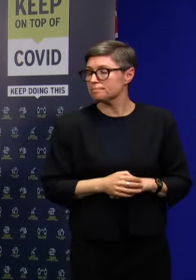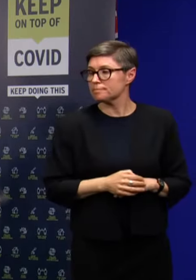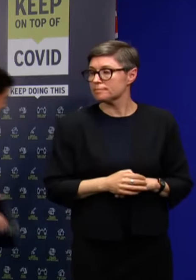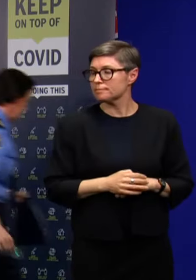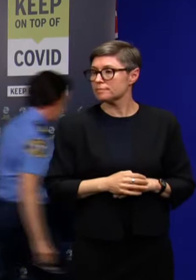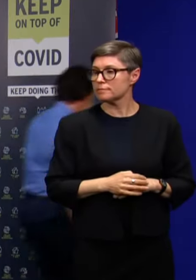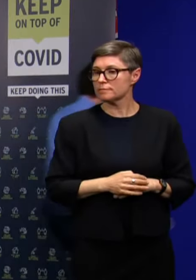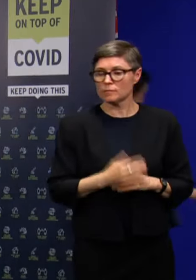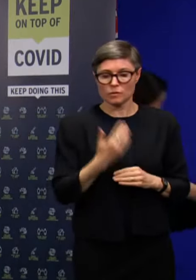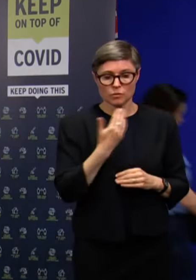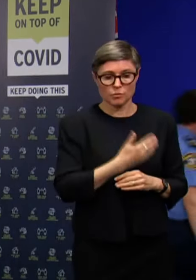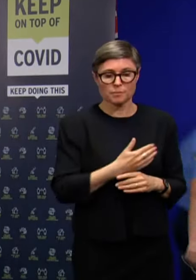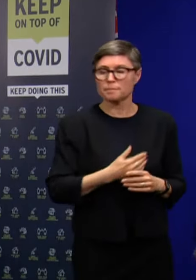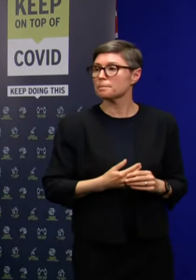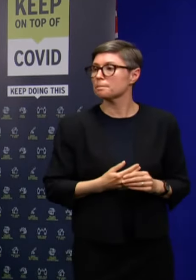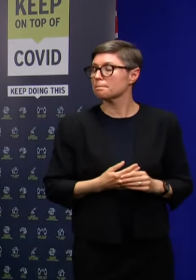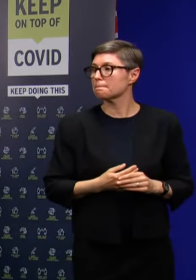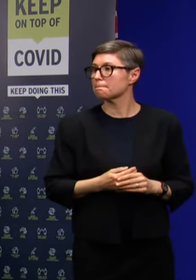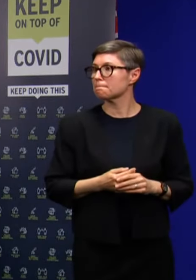Thanks Donna.